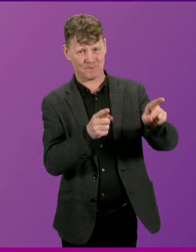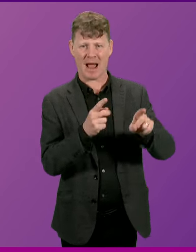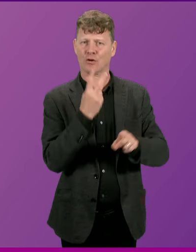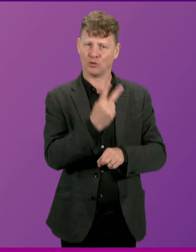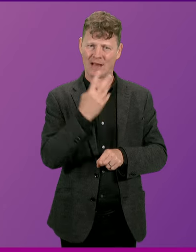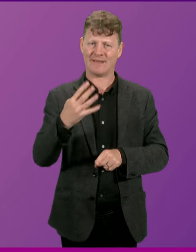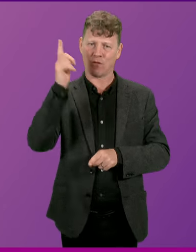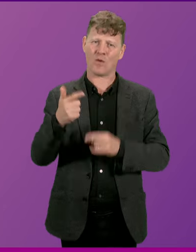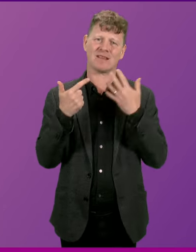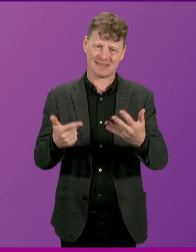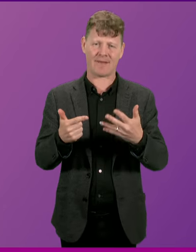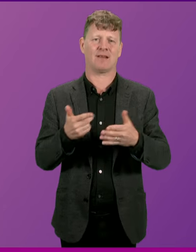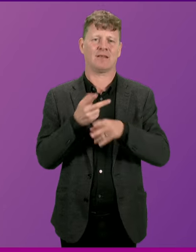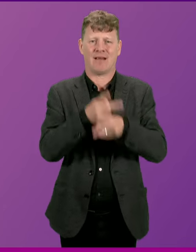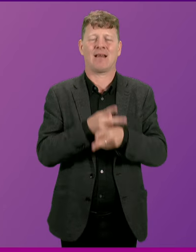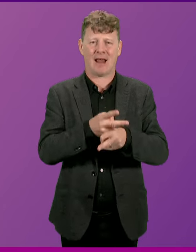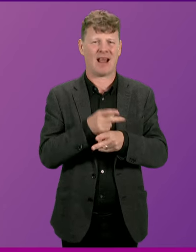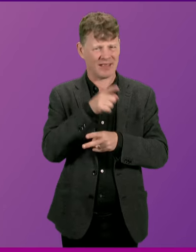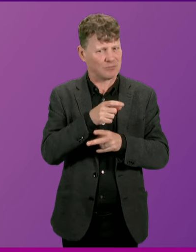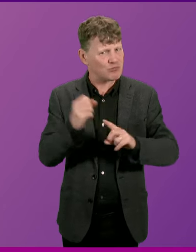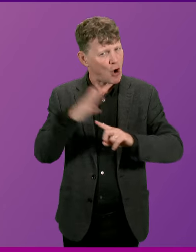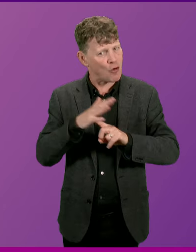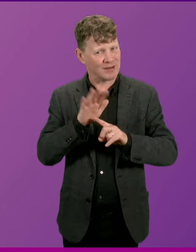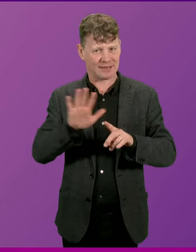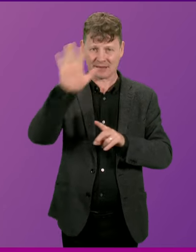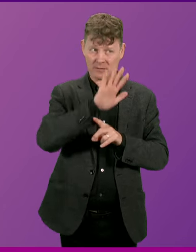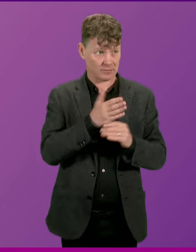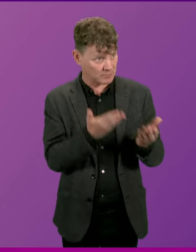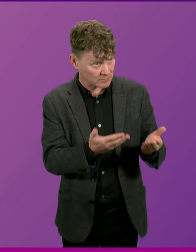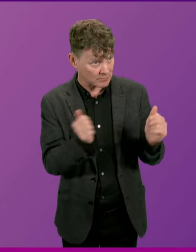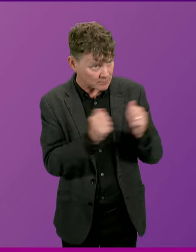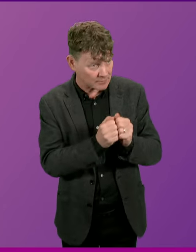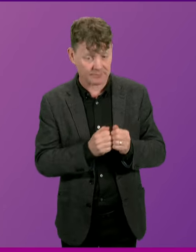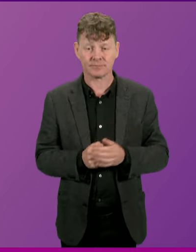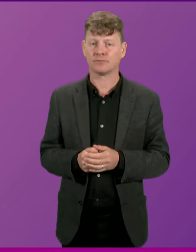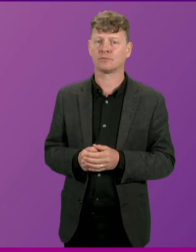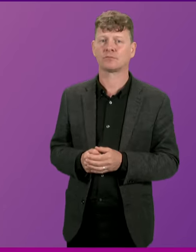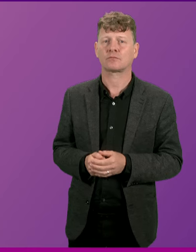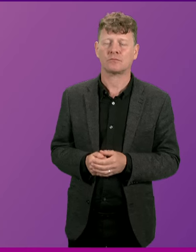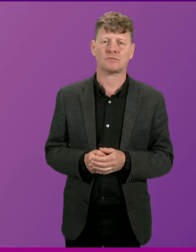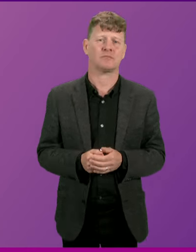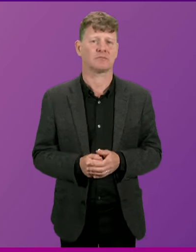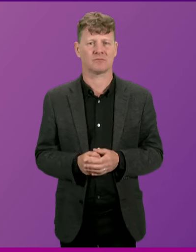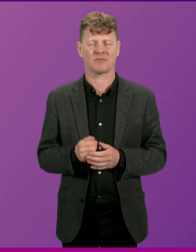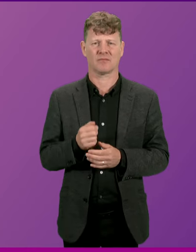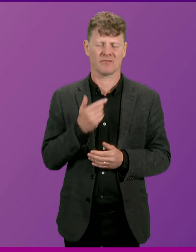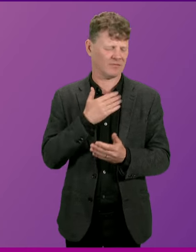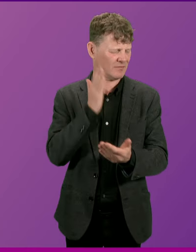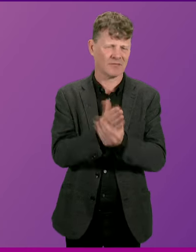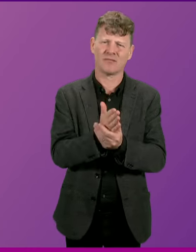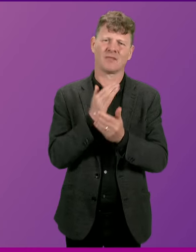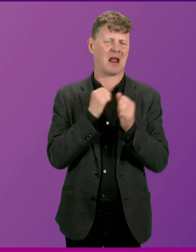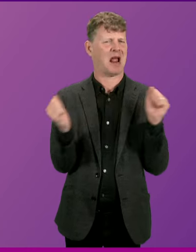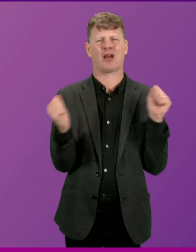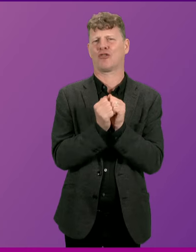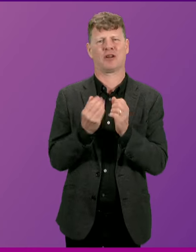priority for NHS Highland and the Scottish Government? Thank you, First Minister. I can absolutely agree with the